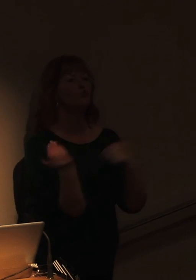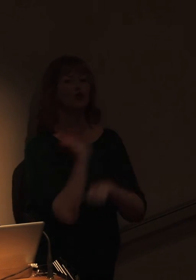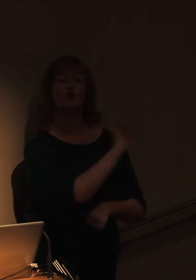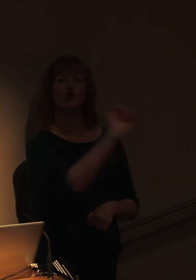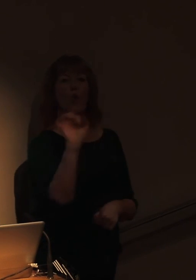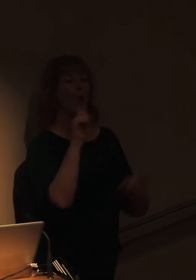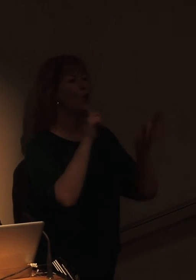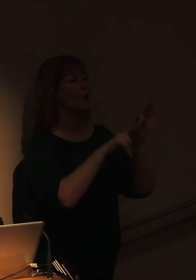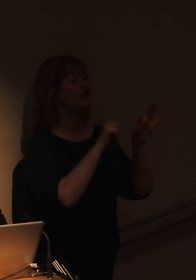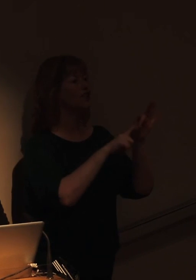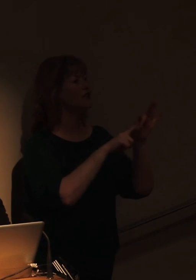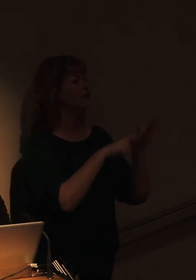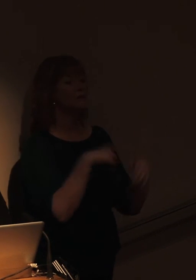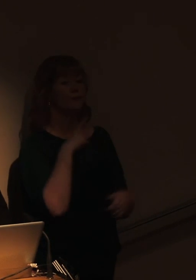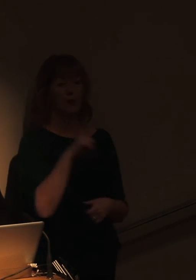minutes.